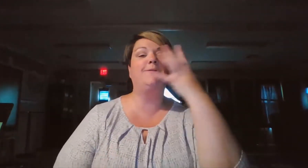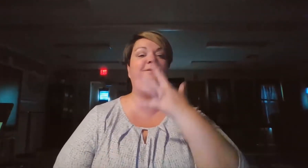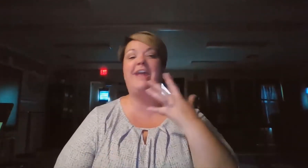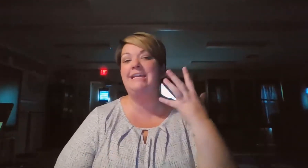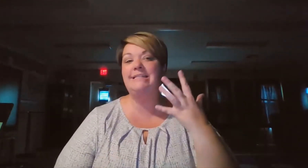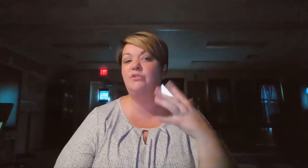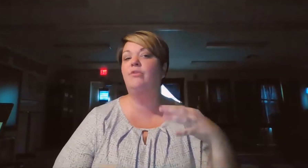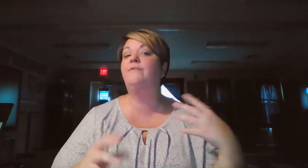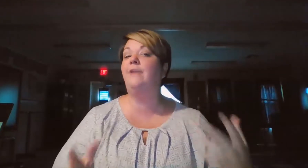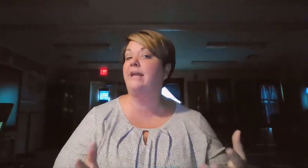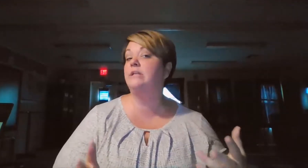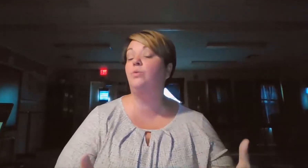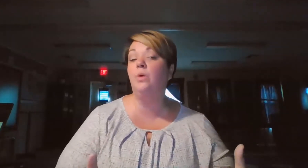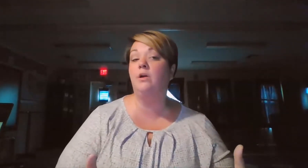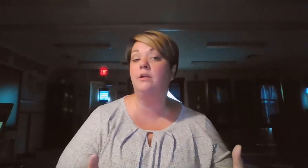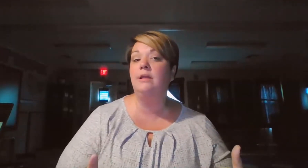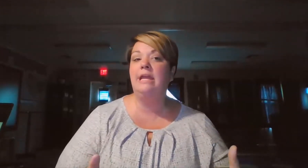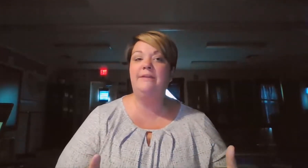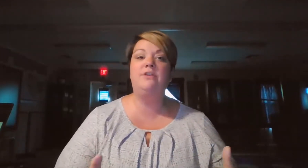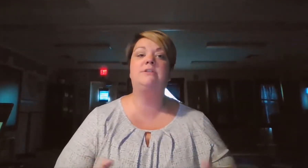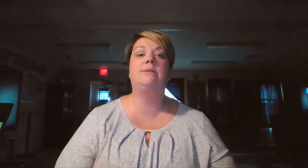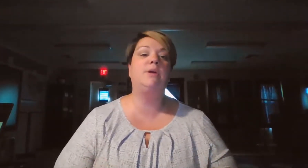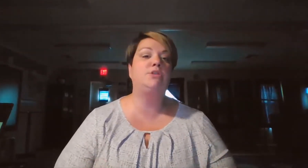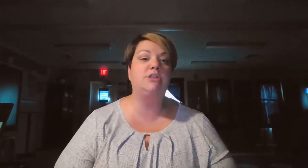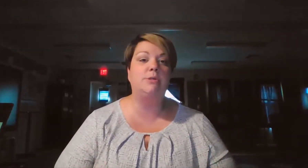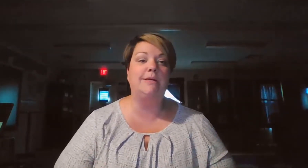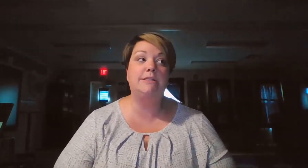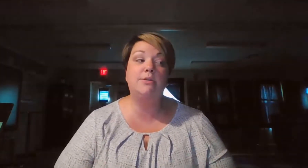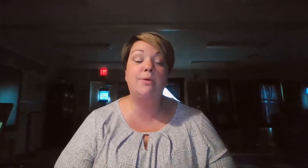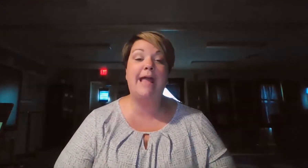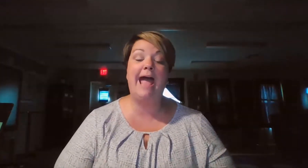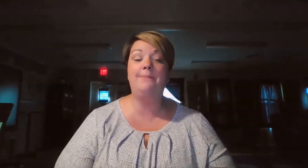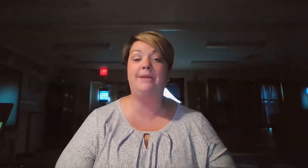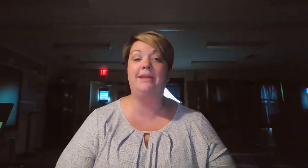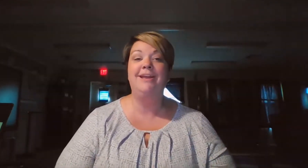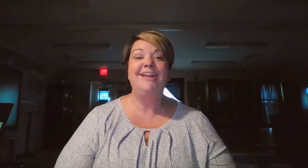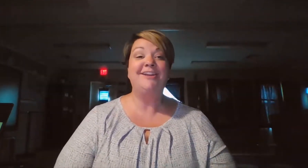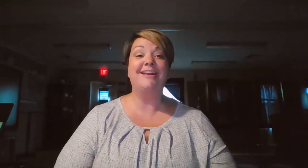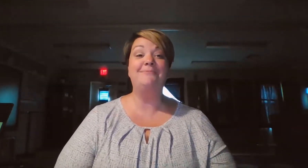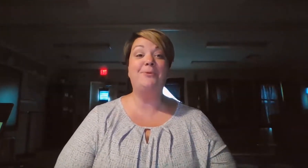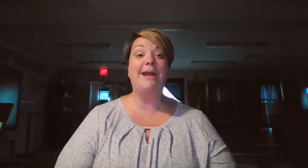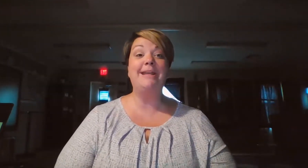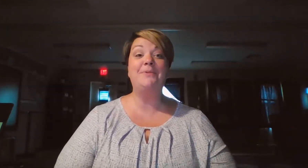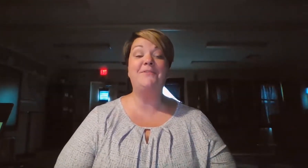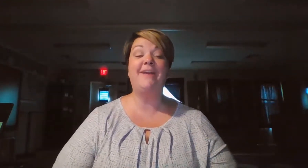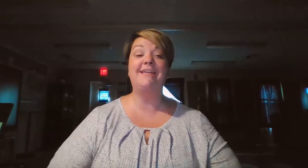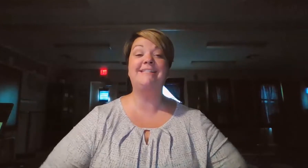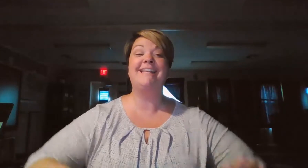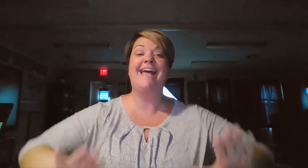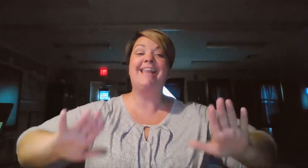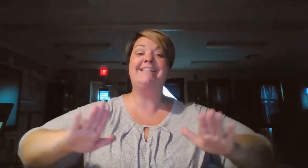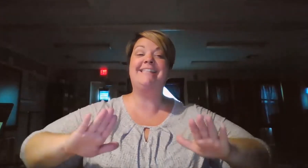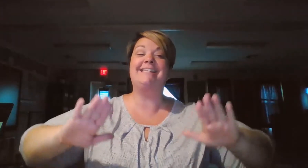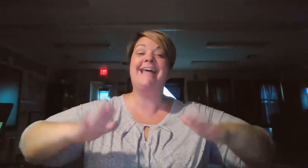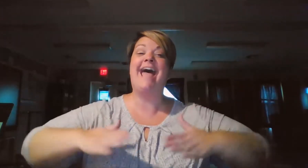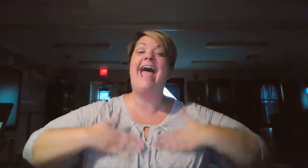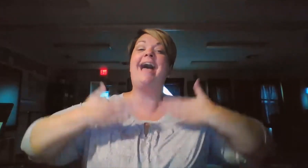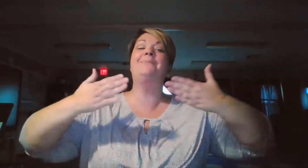face reflect the word if there's an emotion to it. So the word happy, you're going to brighten up your face and it's this, happy.